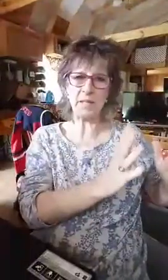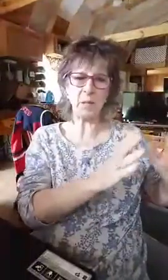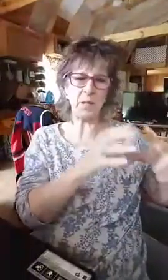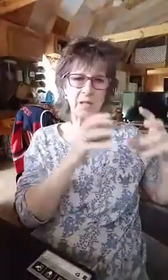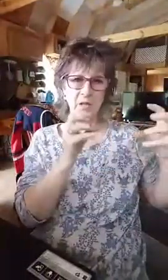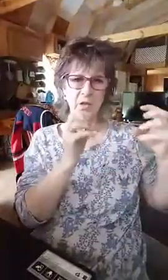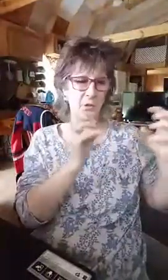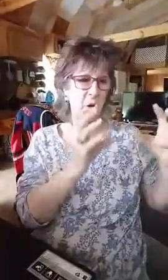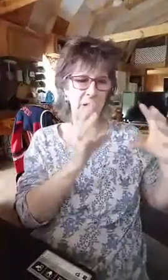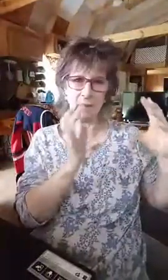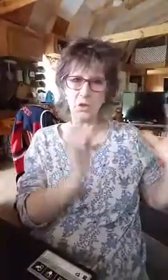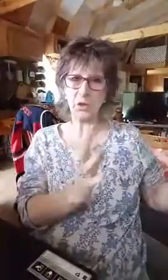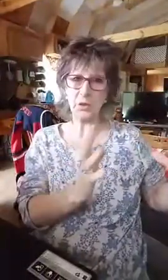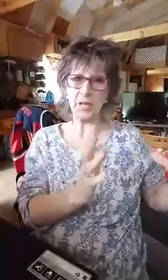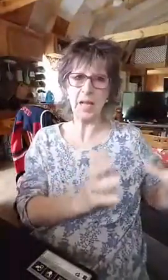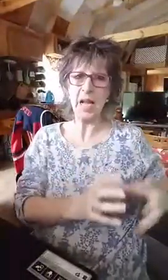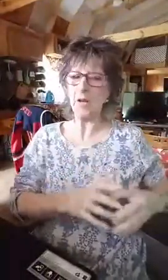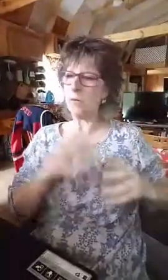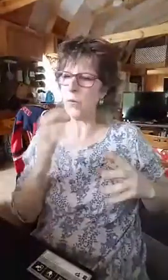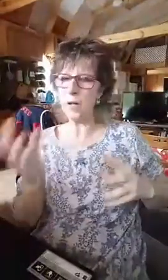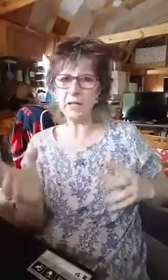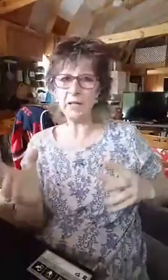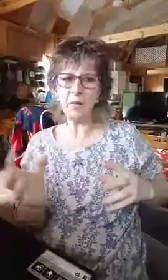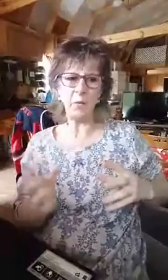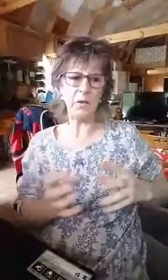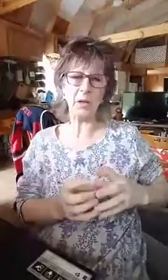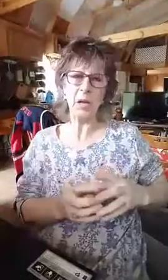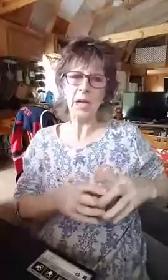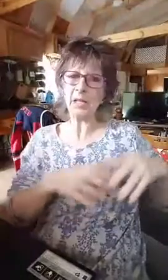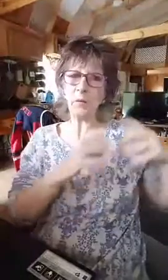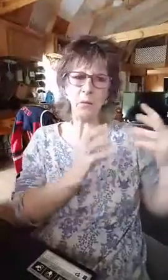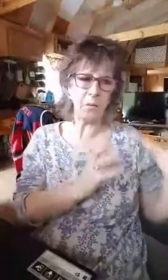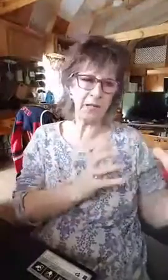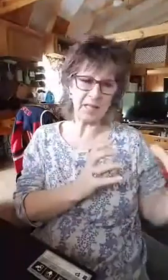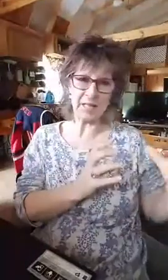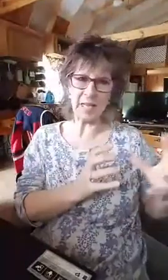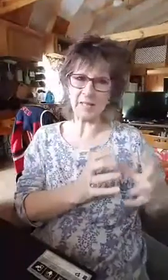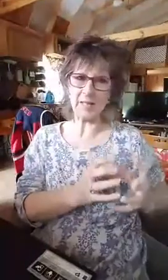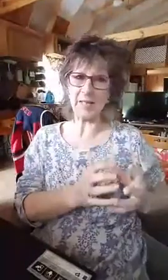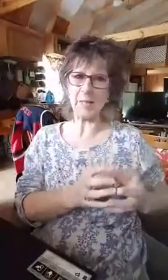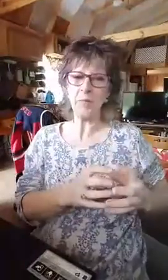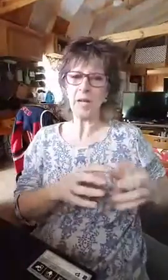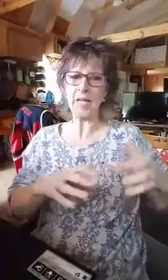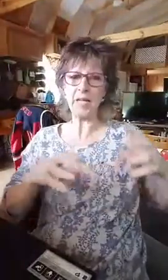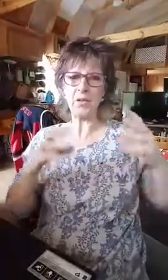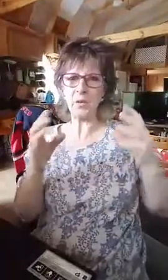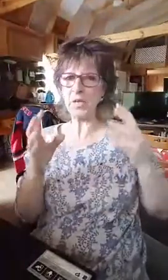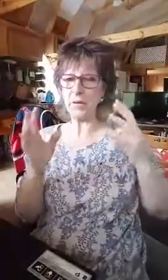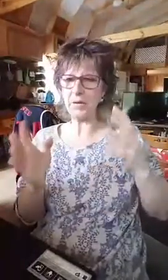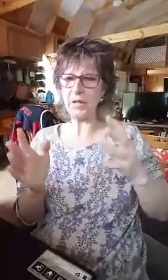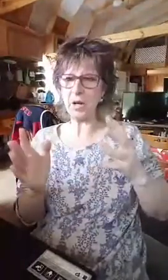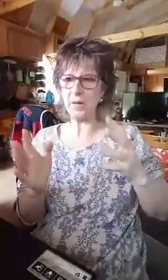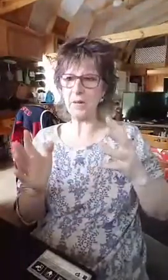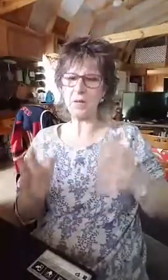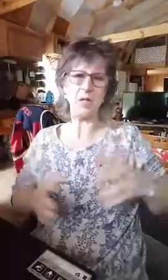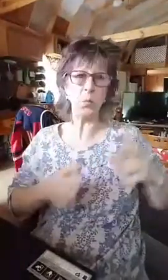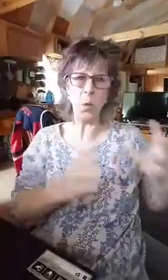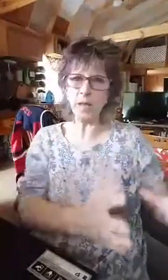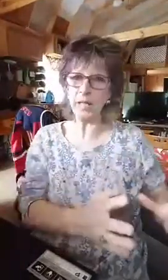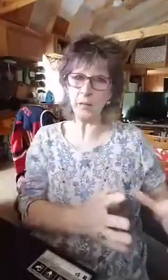where he's just growing and maturing and falling in love with you. He's fulfilling his destiny and he's doing everything you call him to do. He's walking in the